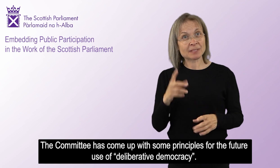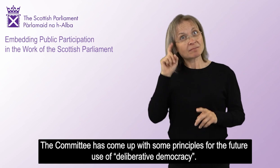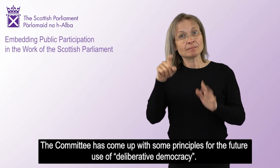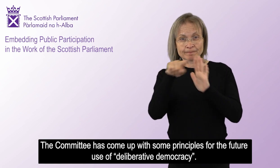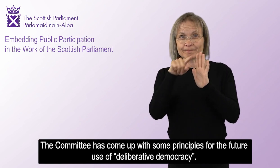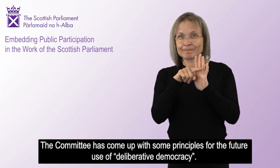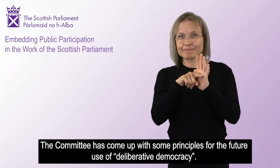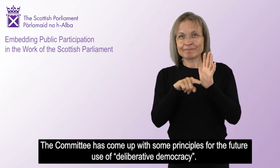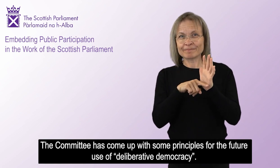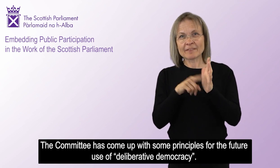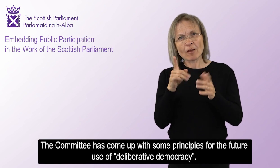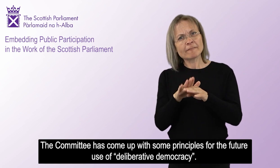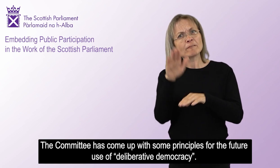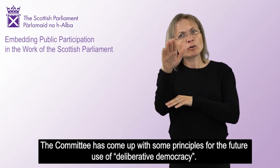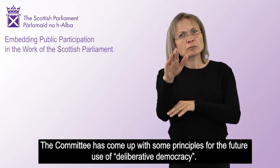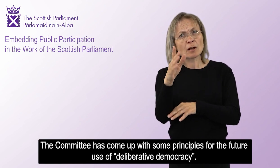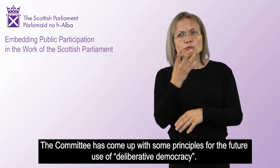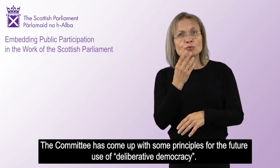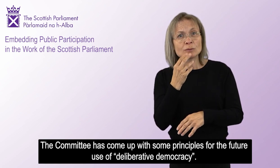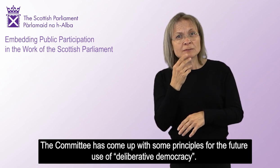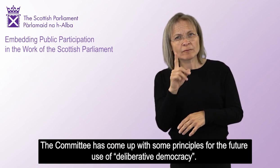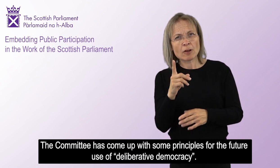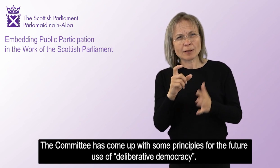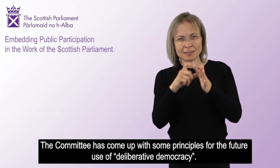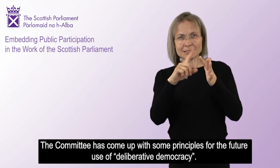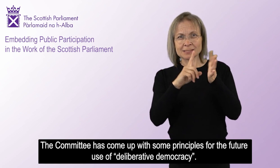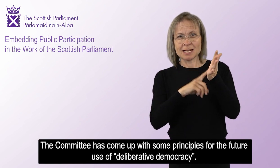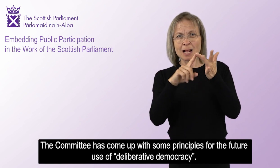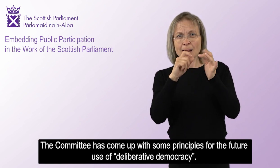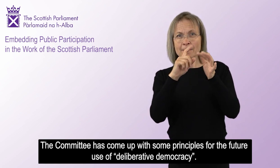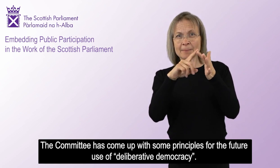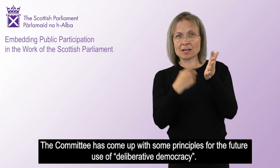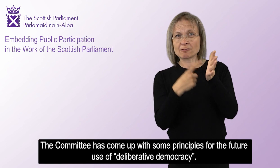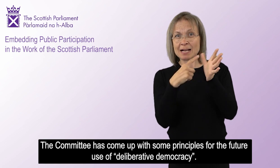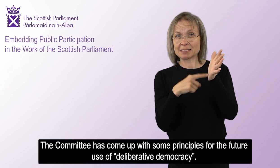The Committee has come up with some principles for the future use of deliberative democracy.